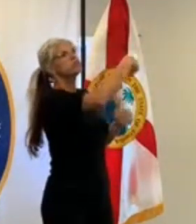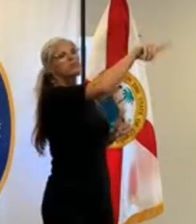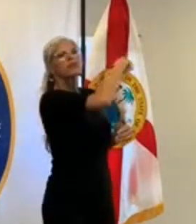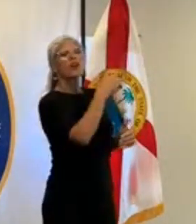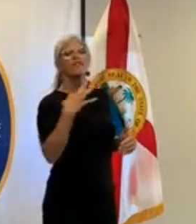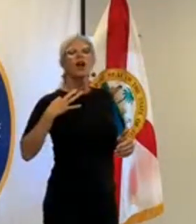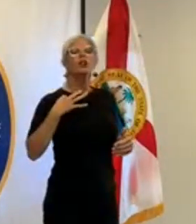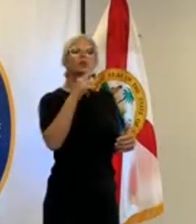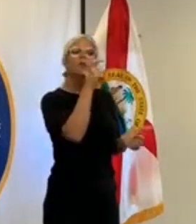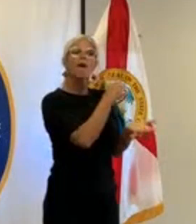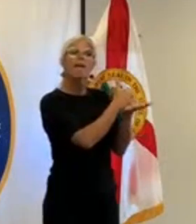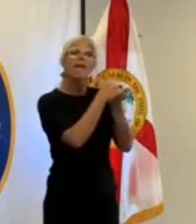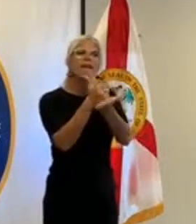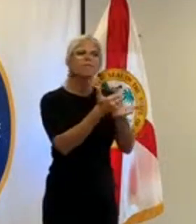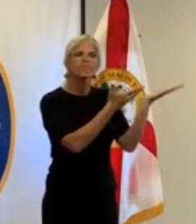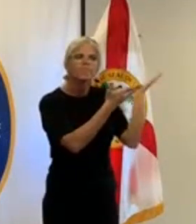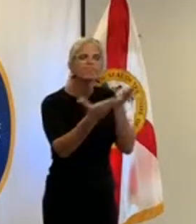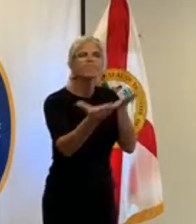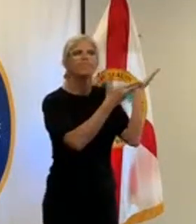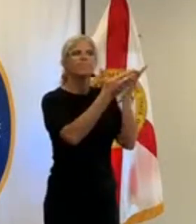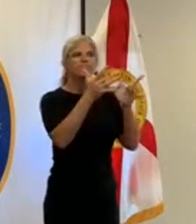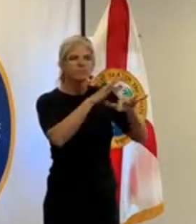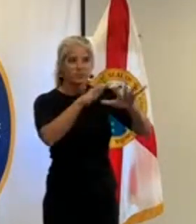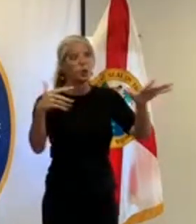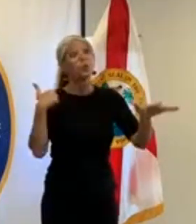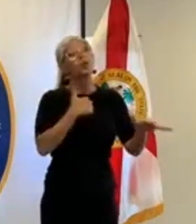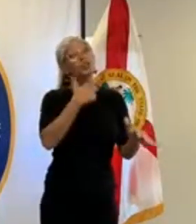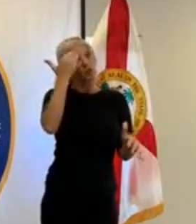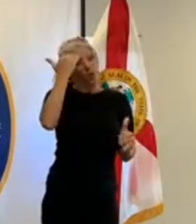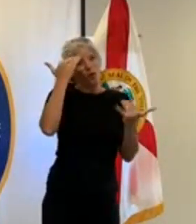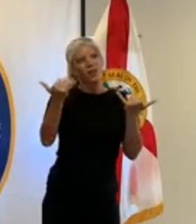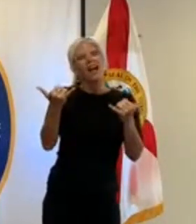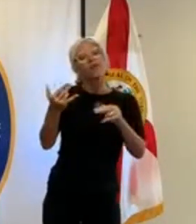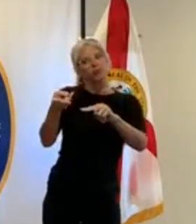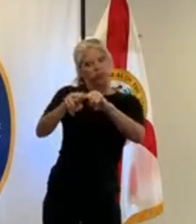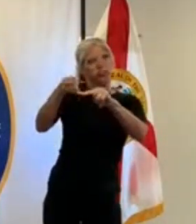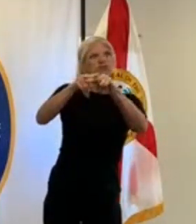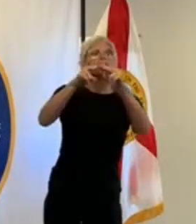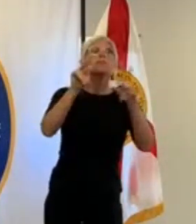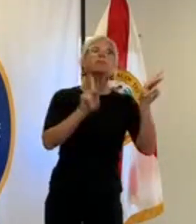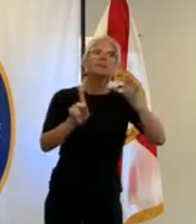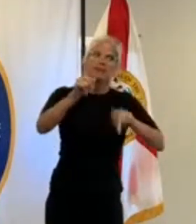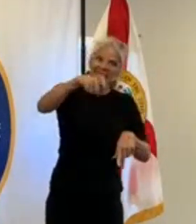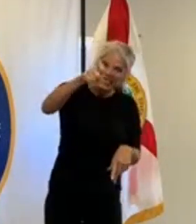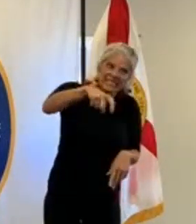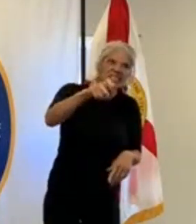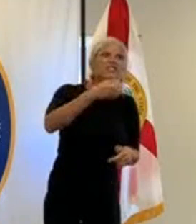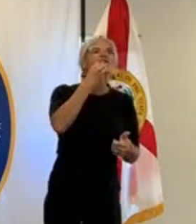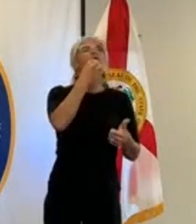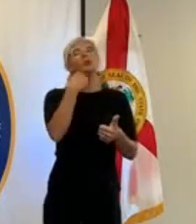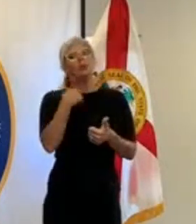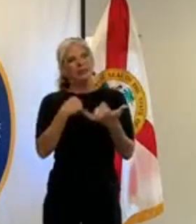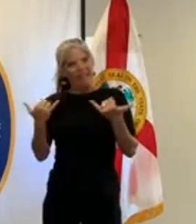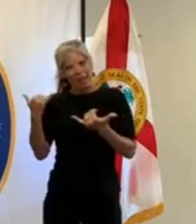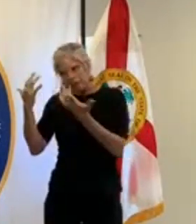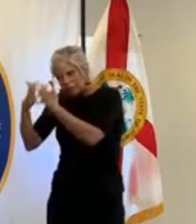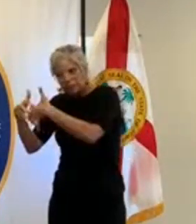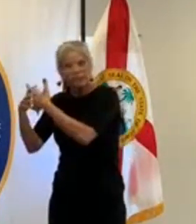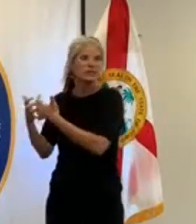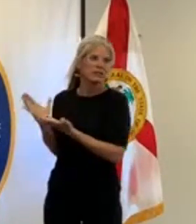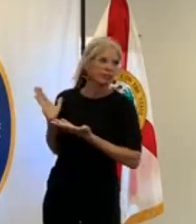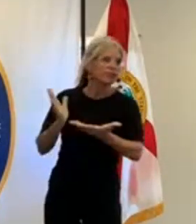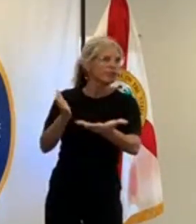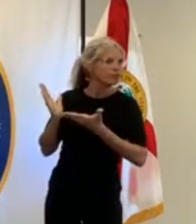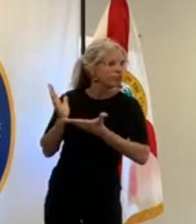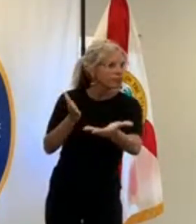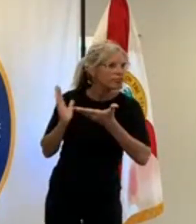increase we're planning accordingly to increase the commodities that are coming out into our food banks so they can continue providing the